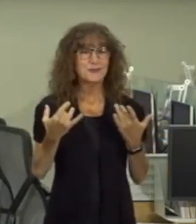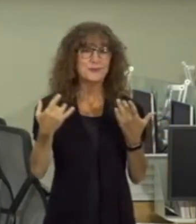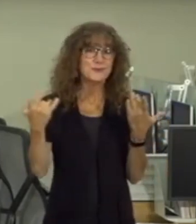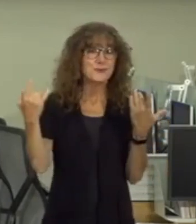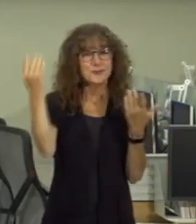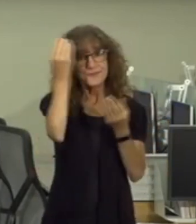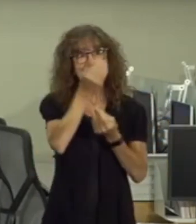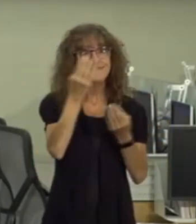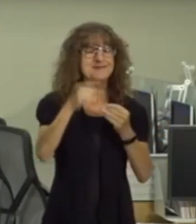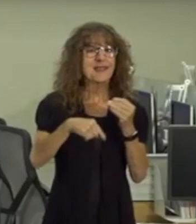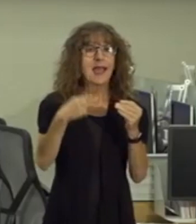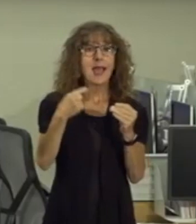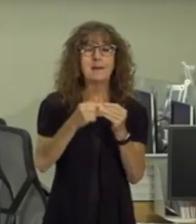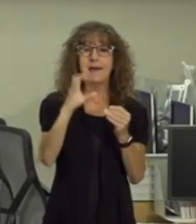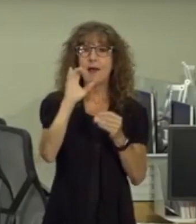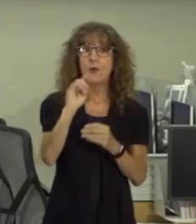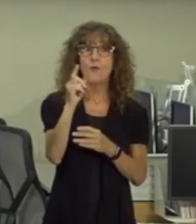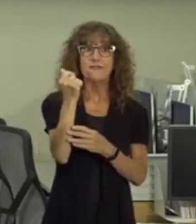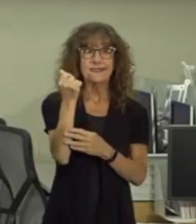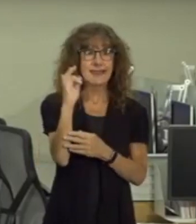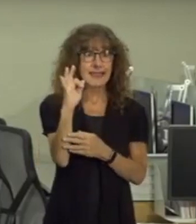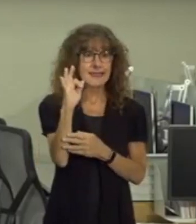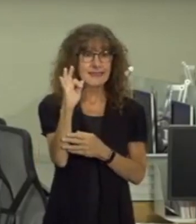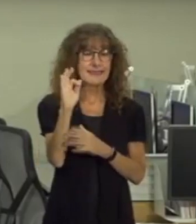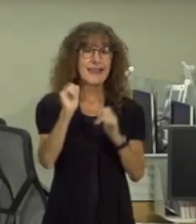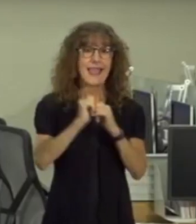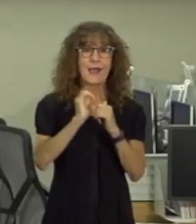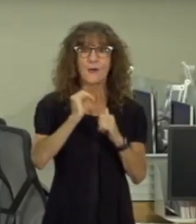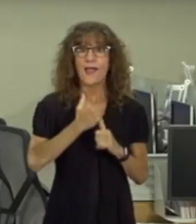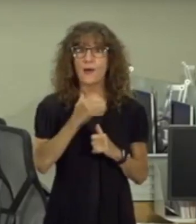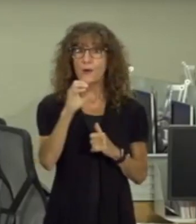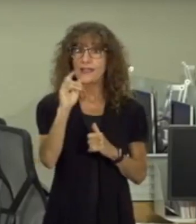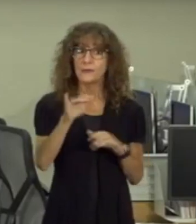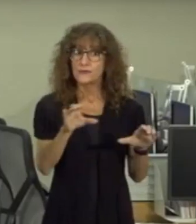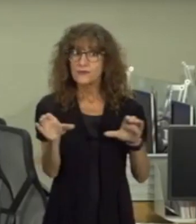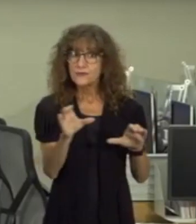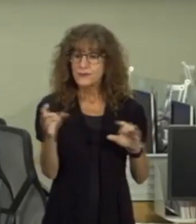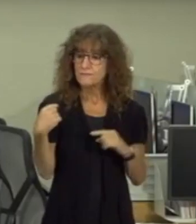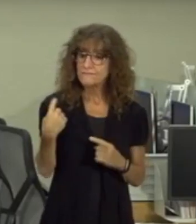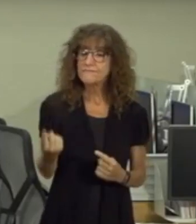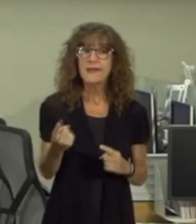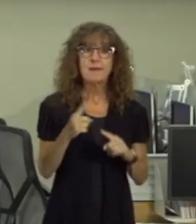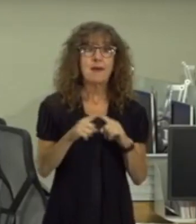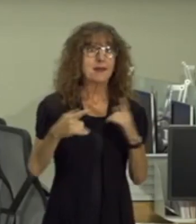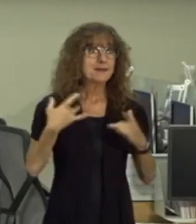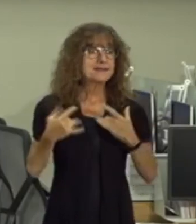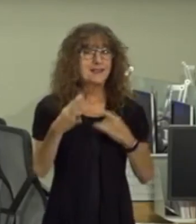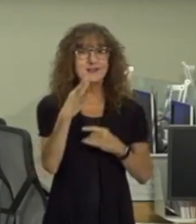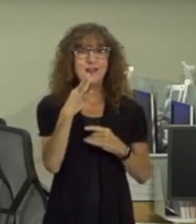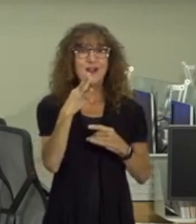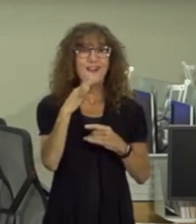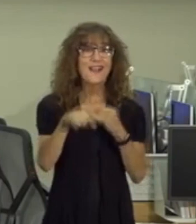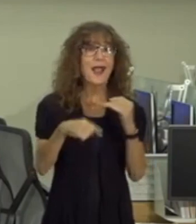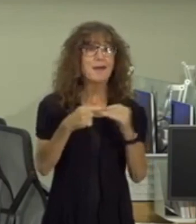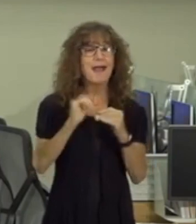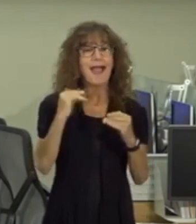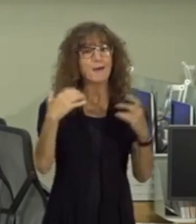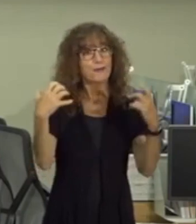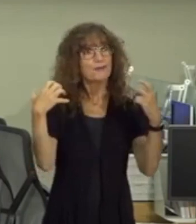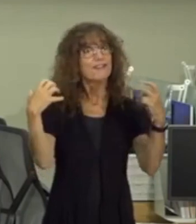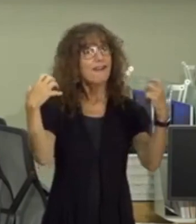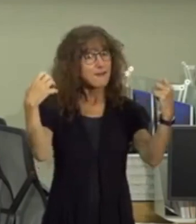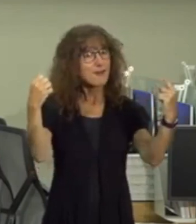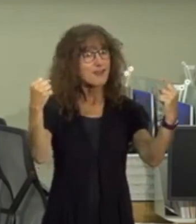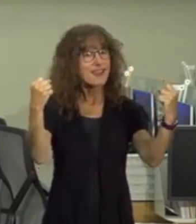you about the about kovat 19 and how our county is faring but mostly I'm excited to talk with you about our recovery